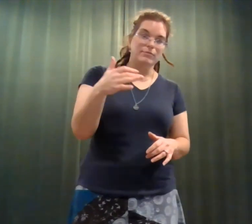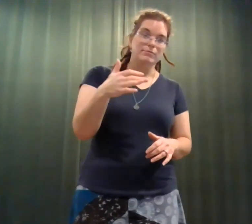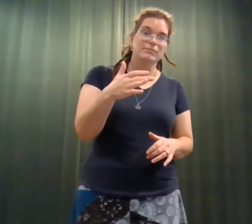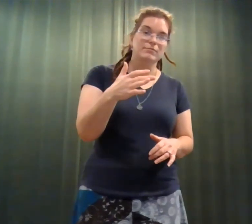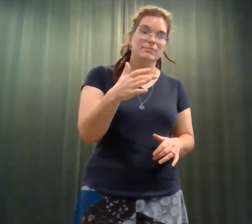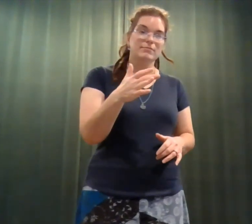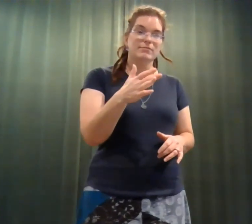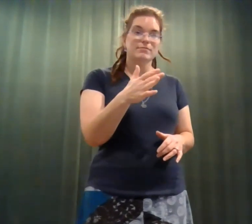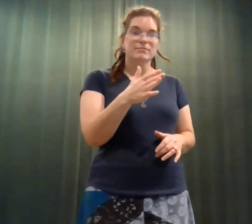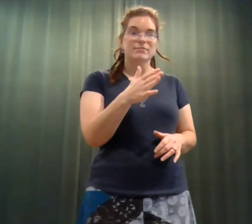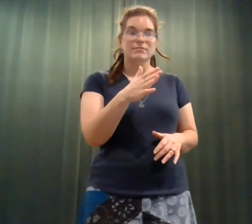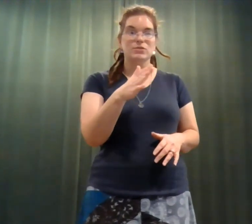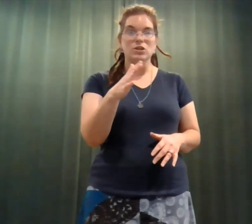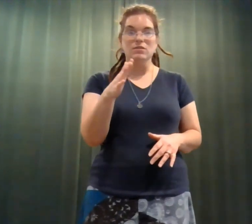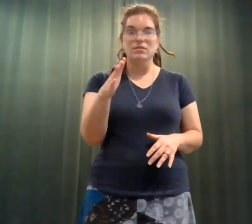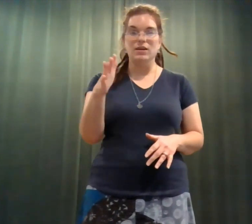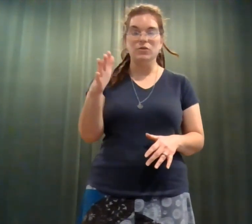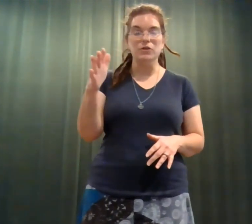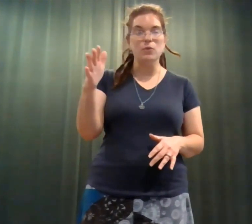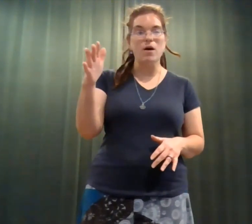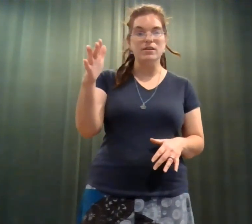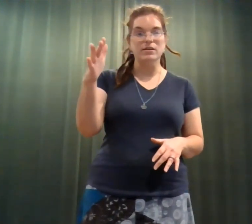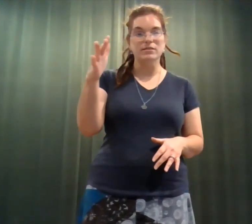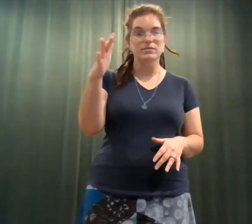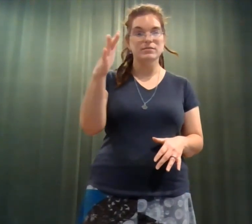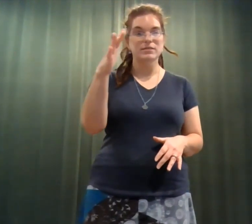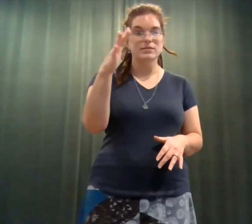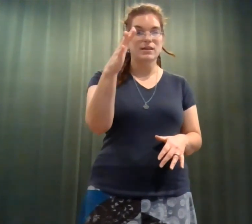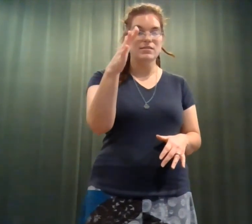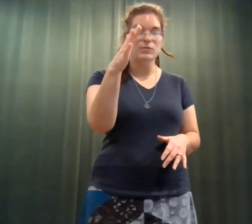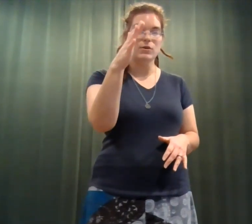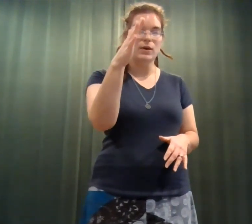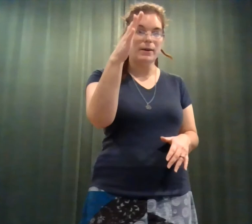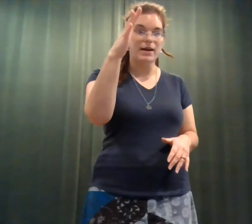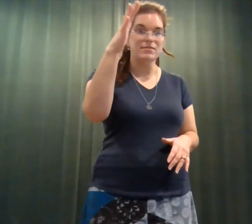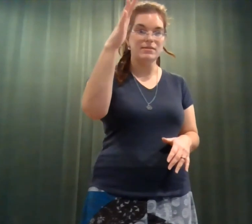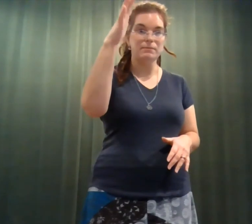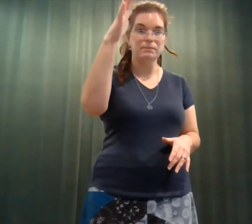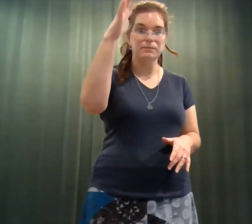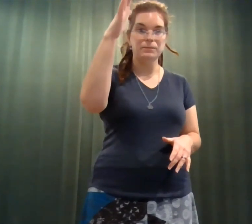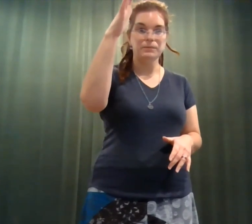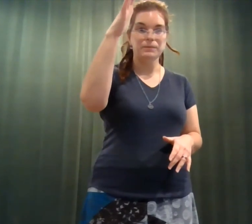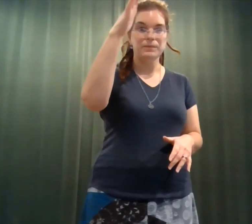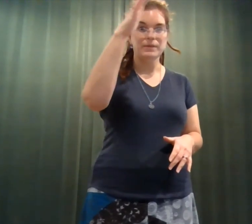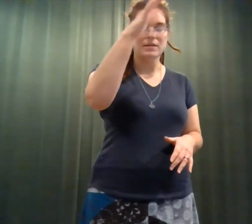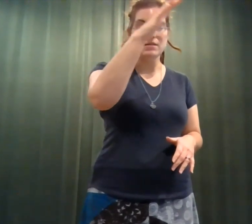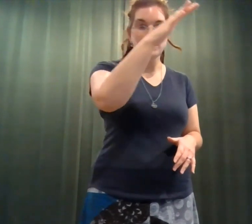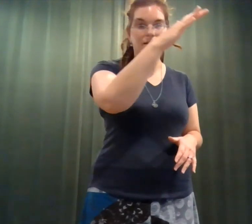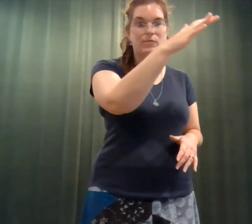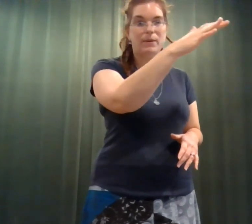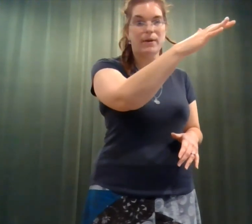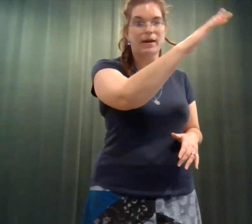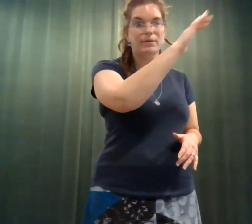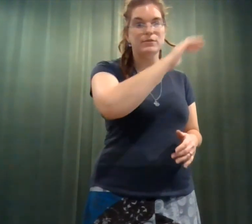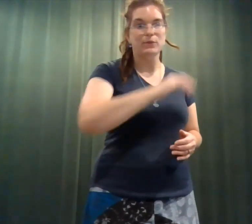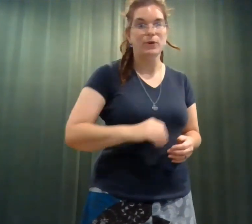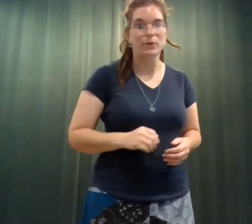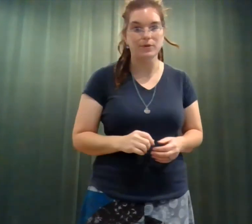just hearing the water as it was going past him as he made his way back up to the road.